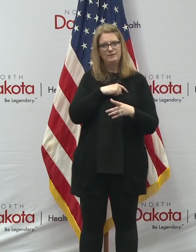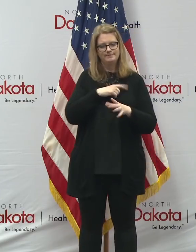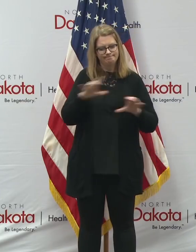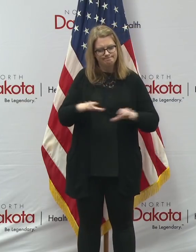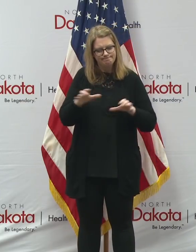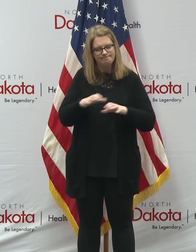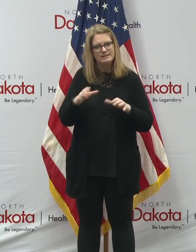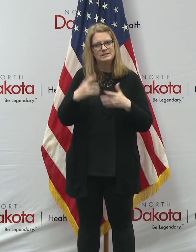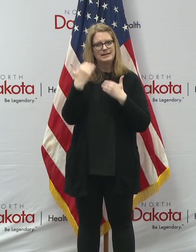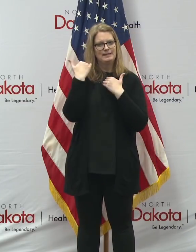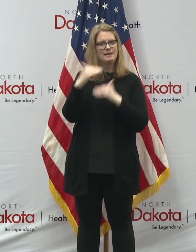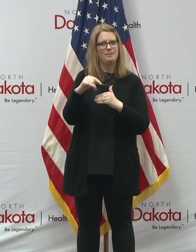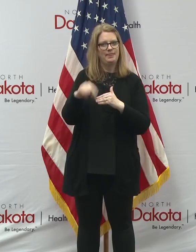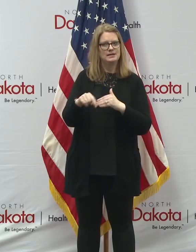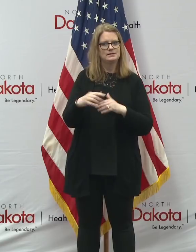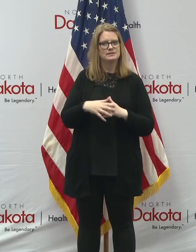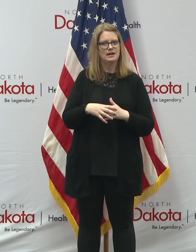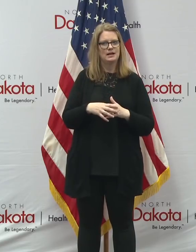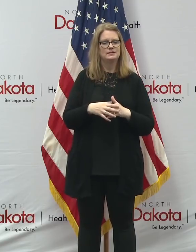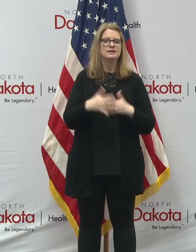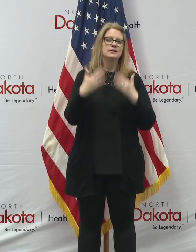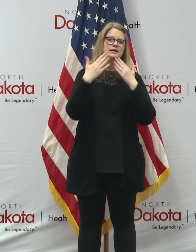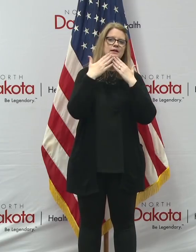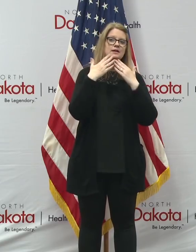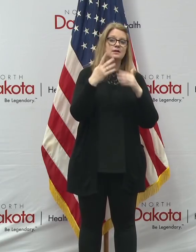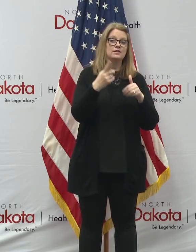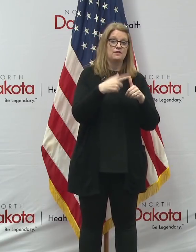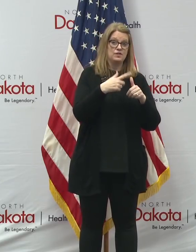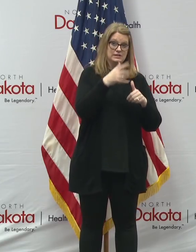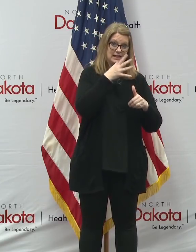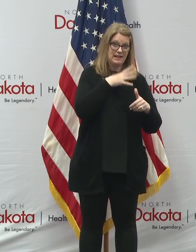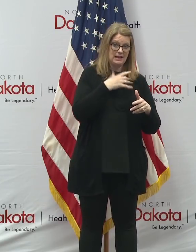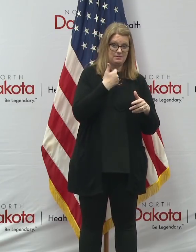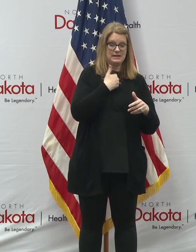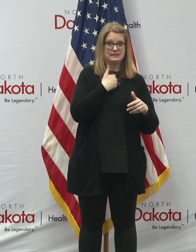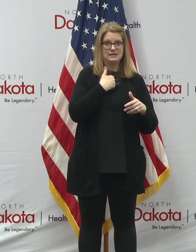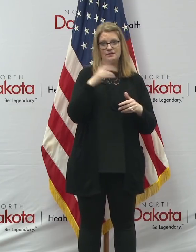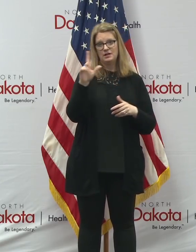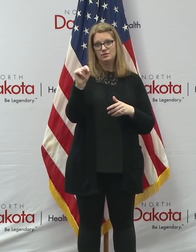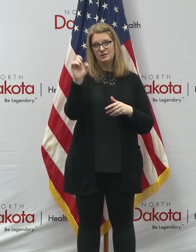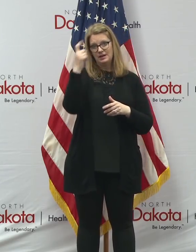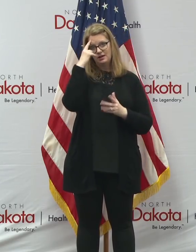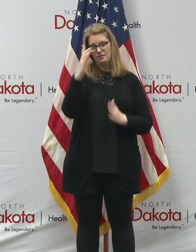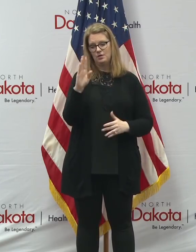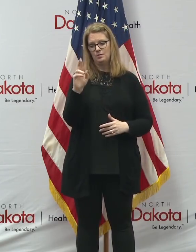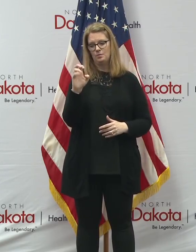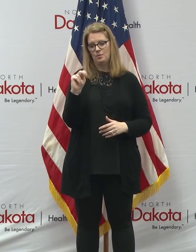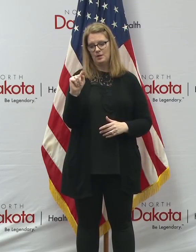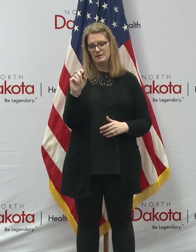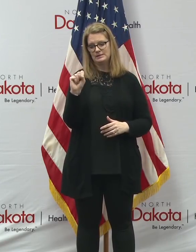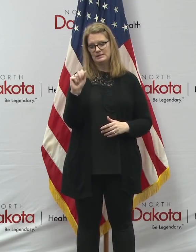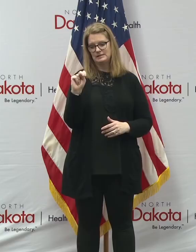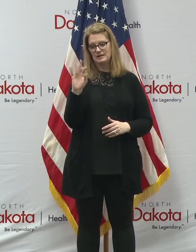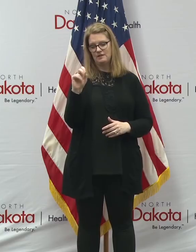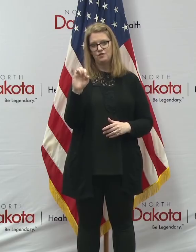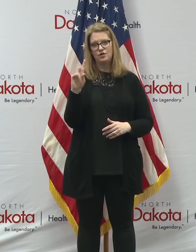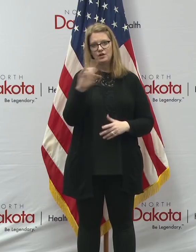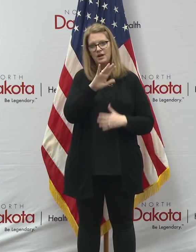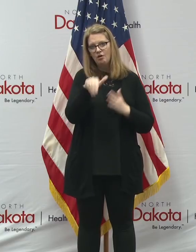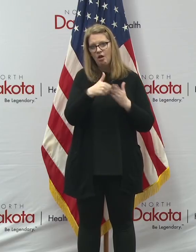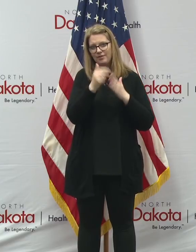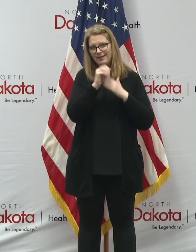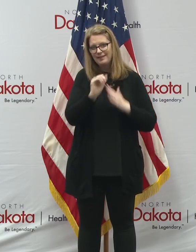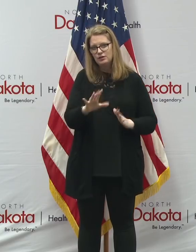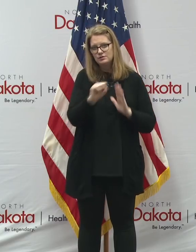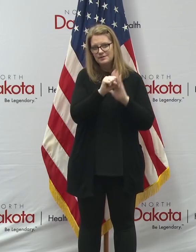standpoint. And again, I just want to say on behalf of the first lady and myself, Lieutenant Governor Brent Sanford and all the leaders in state government, we